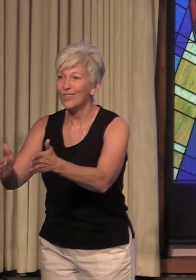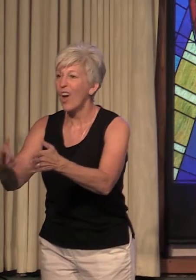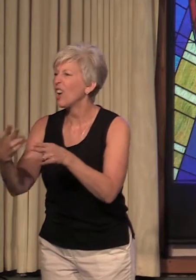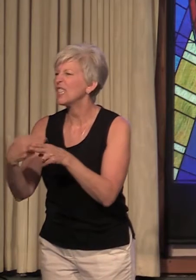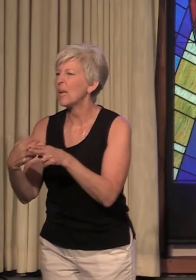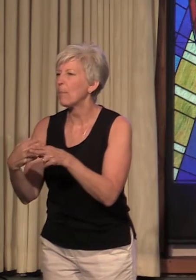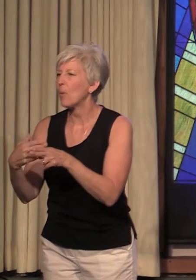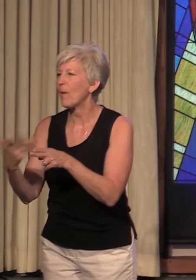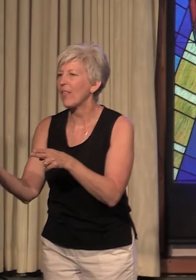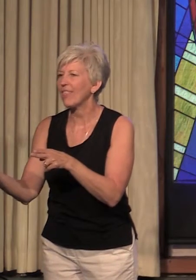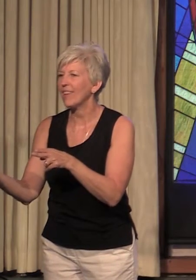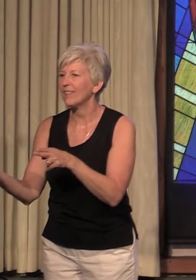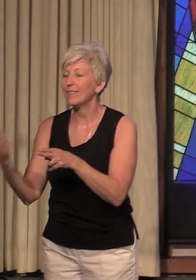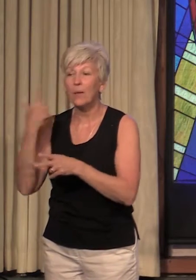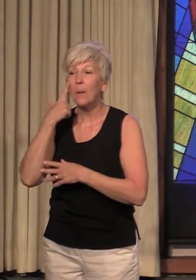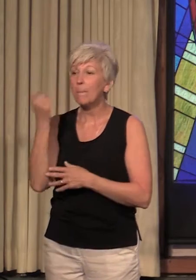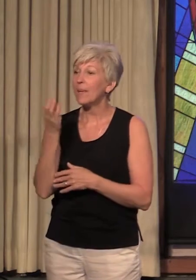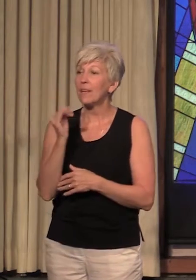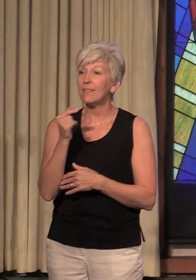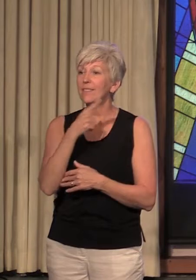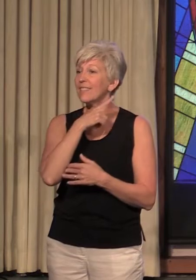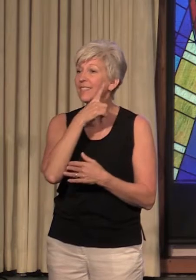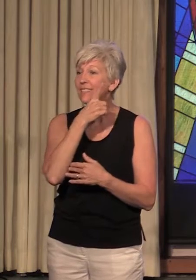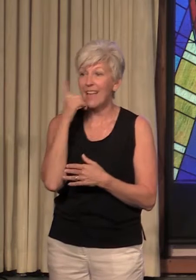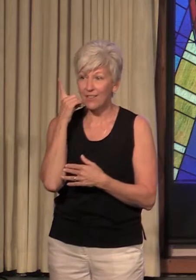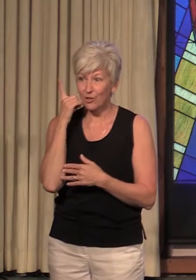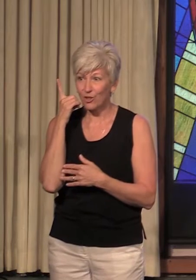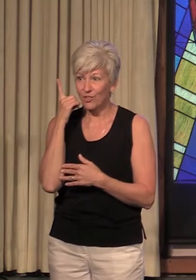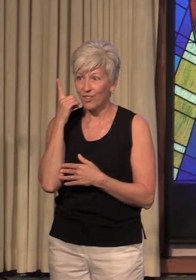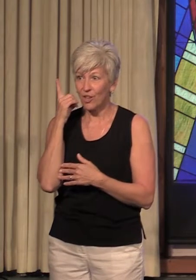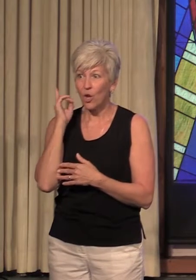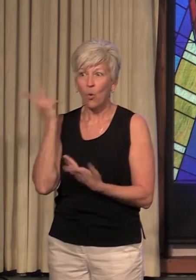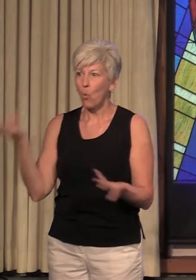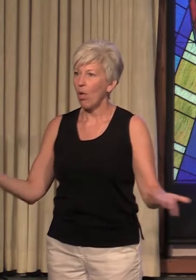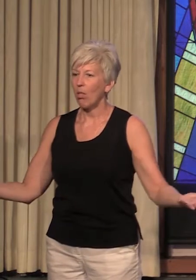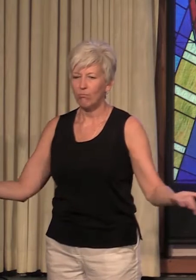because the desert will swallow them. but